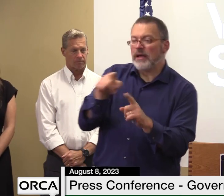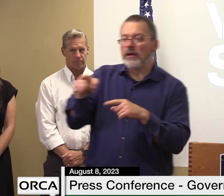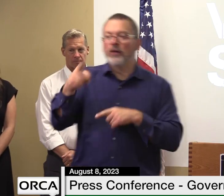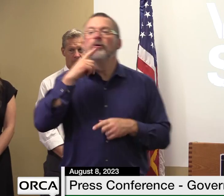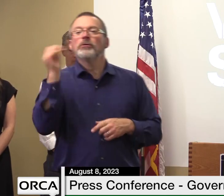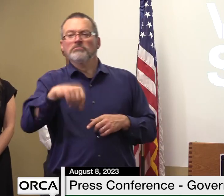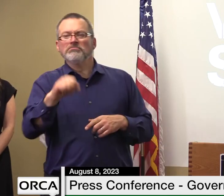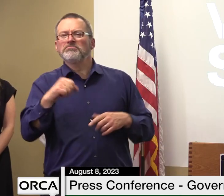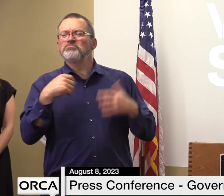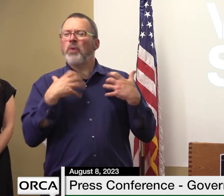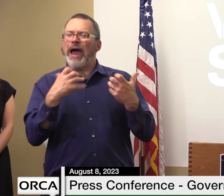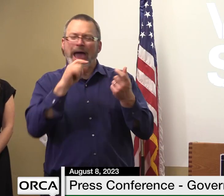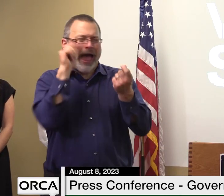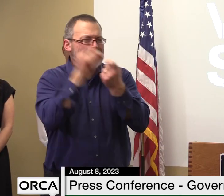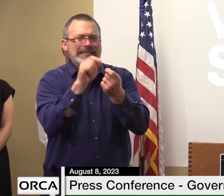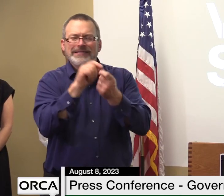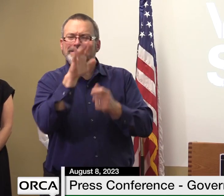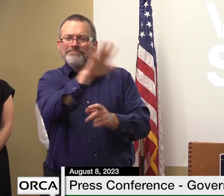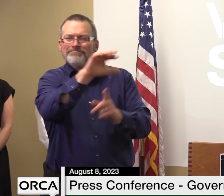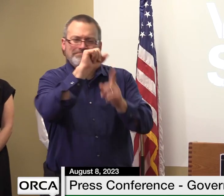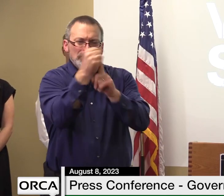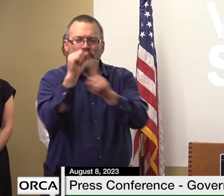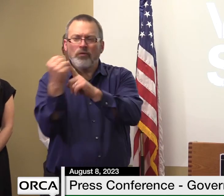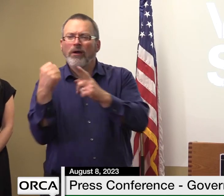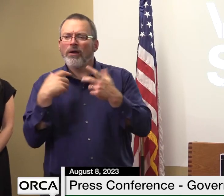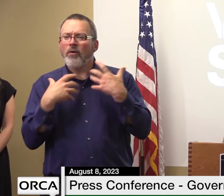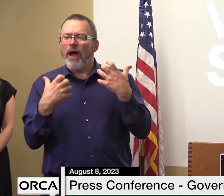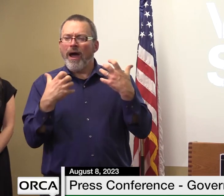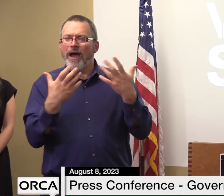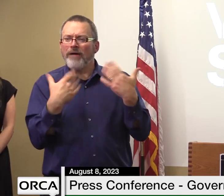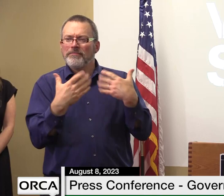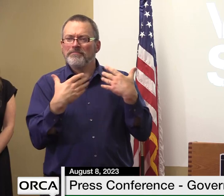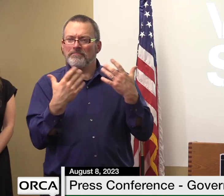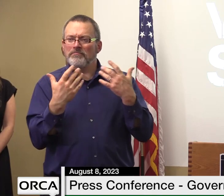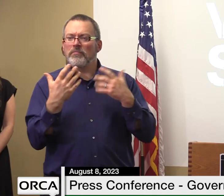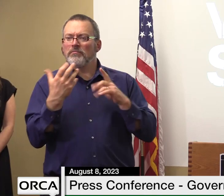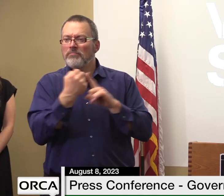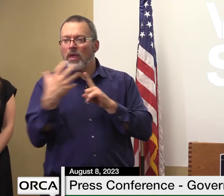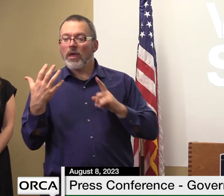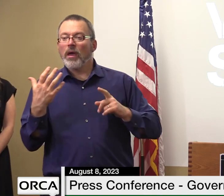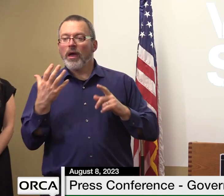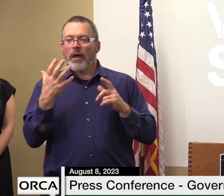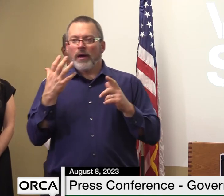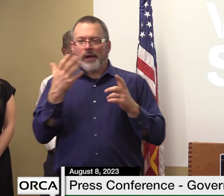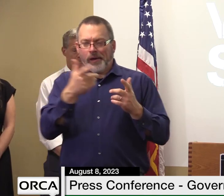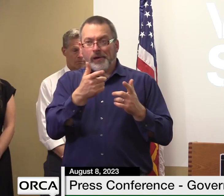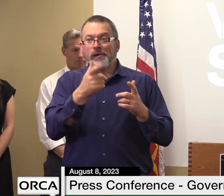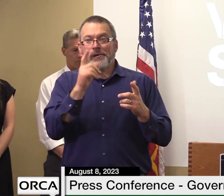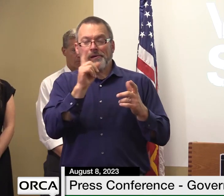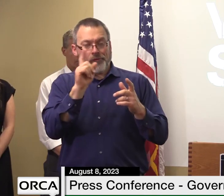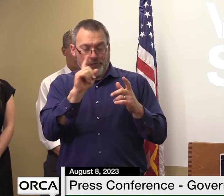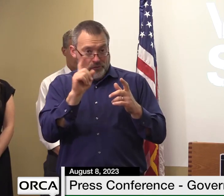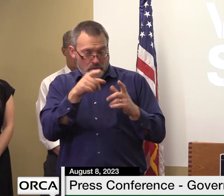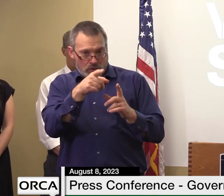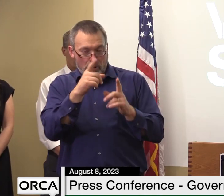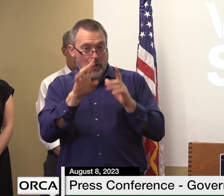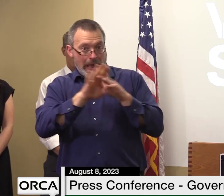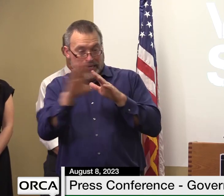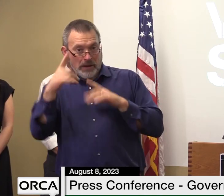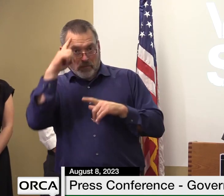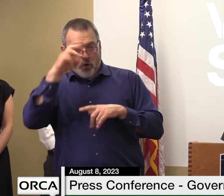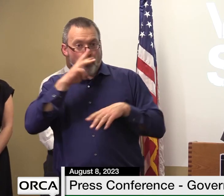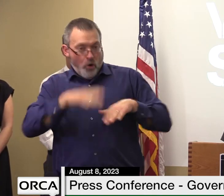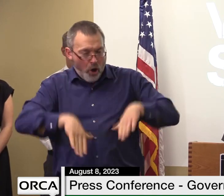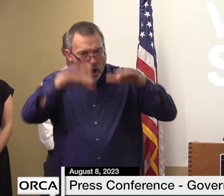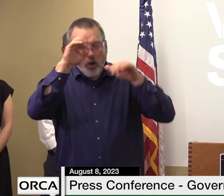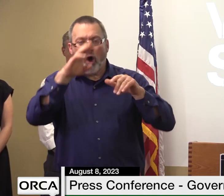that and were those evacuations um because of flooding or landslides uh flooding i believe it was related to a water main